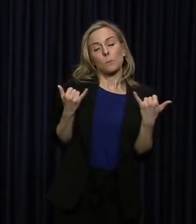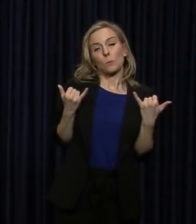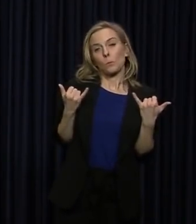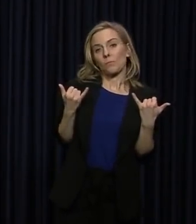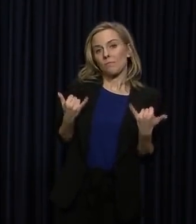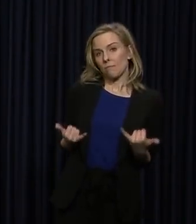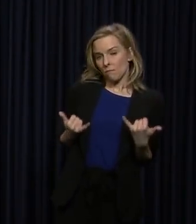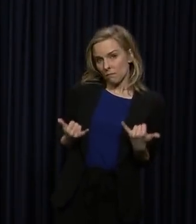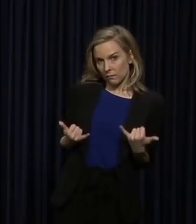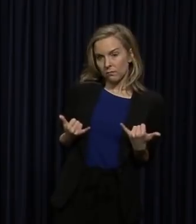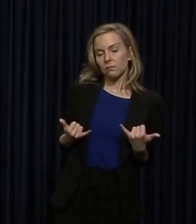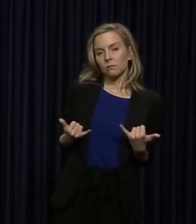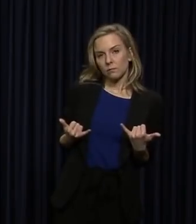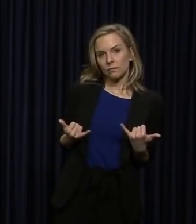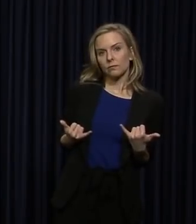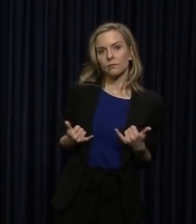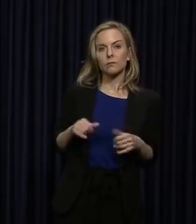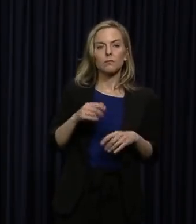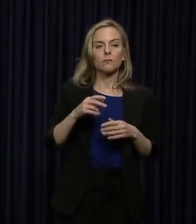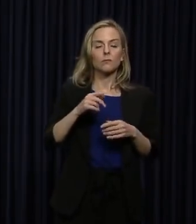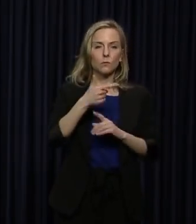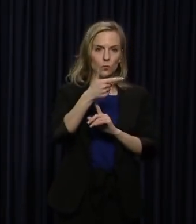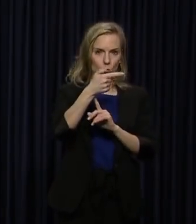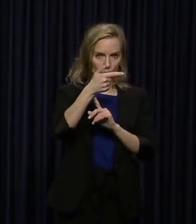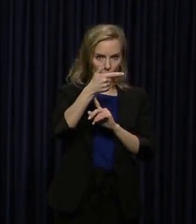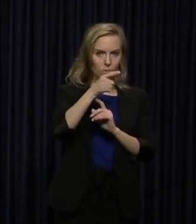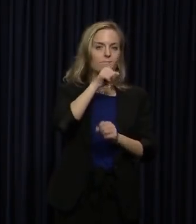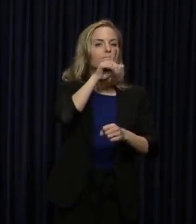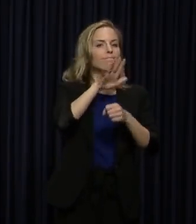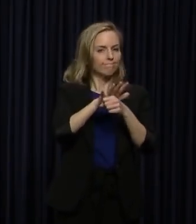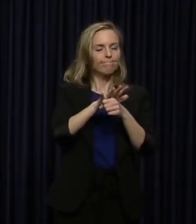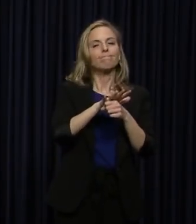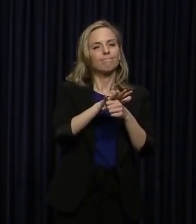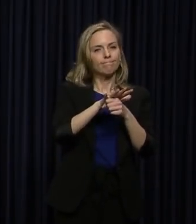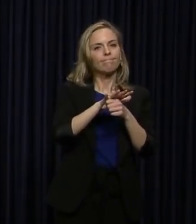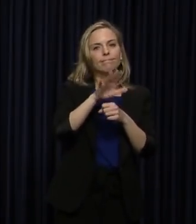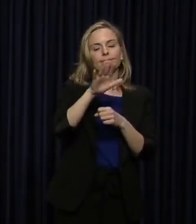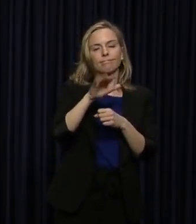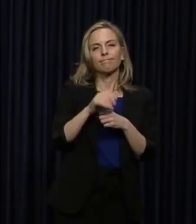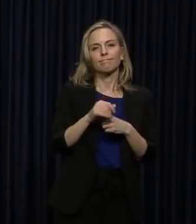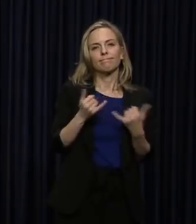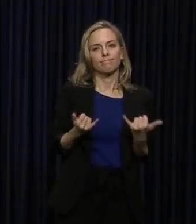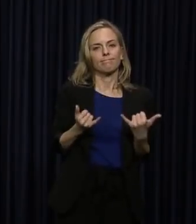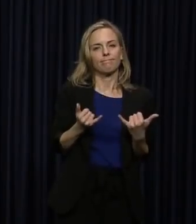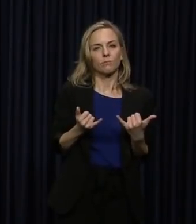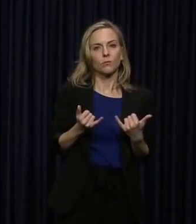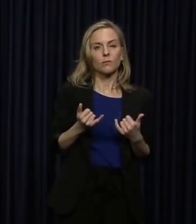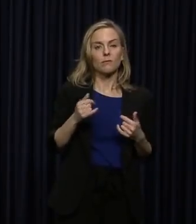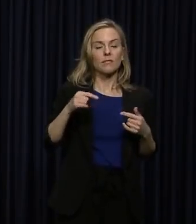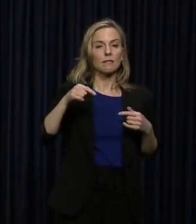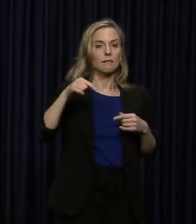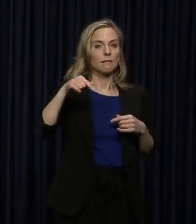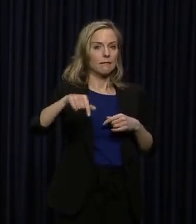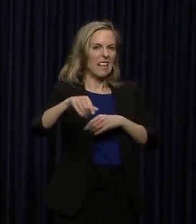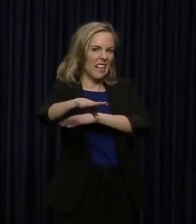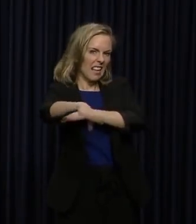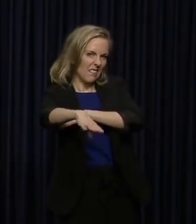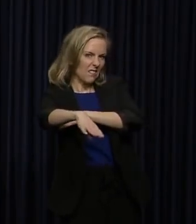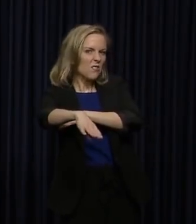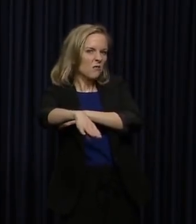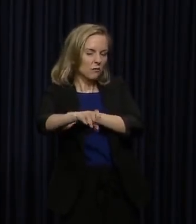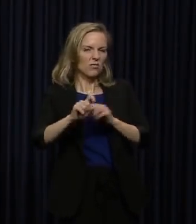is 21 confirmed cases. We'll have another update at the end of today.